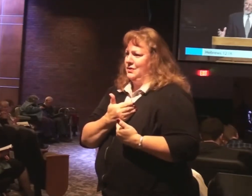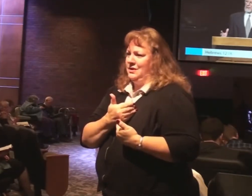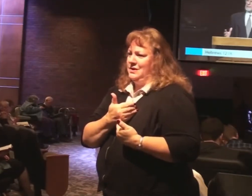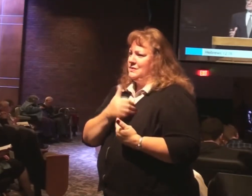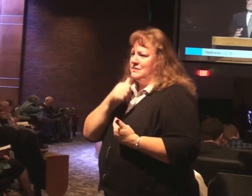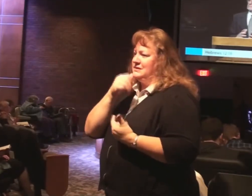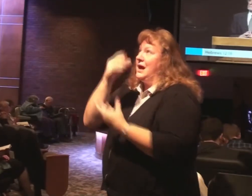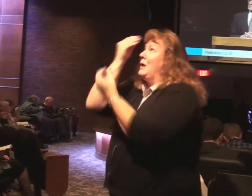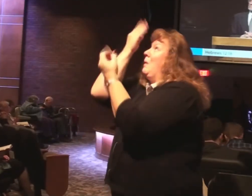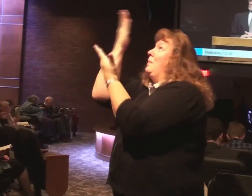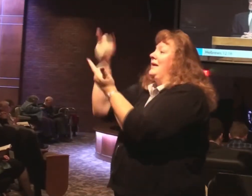God.